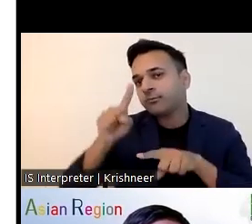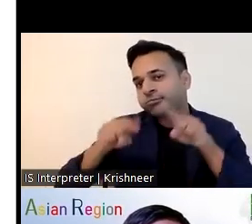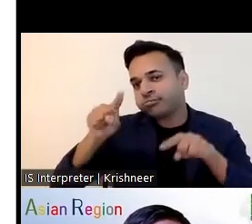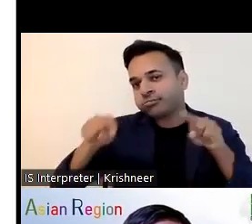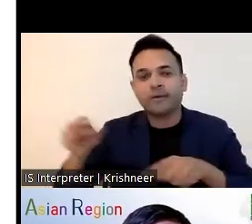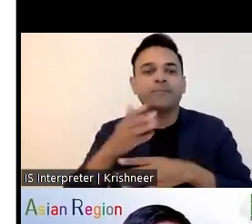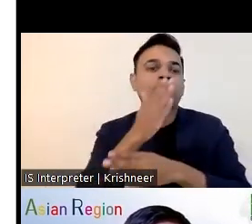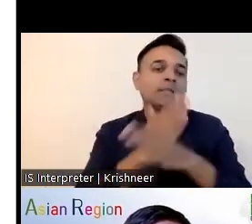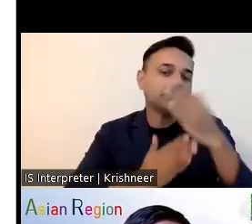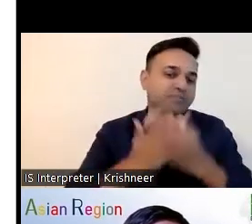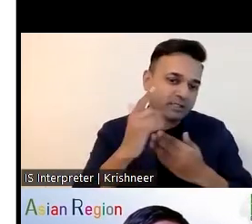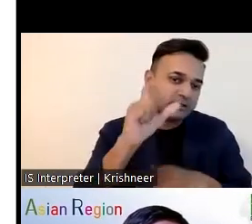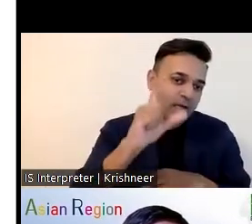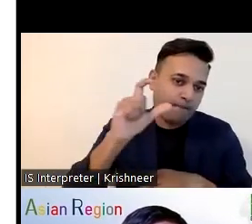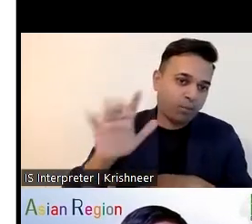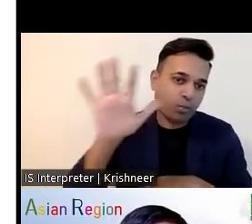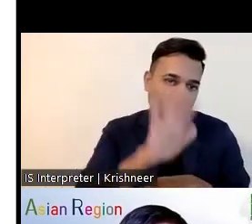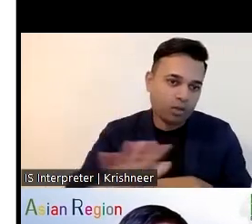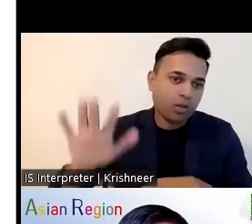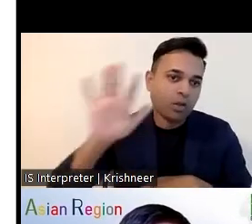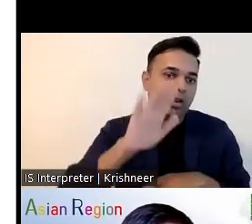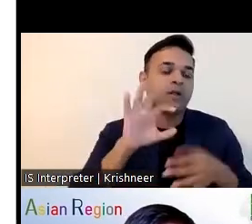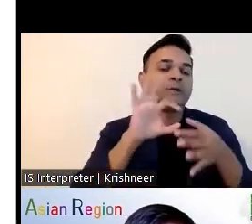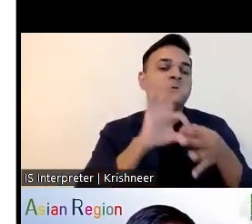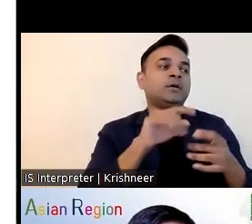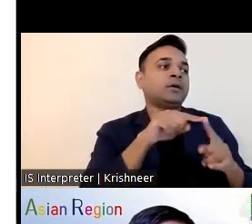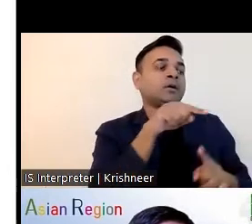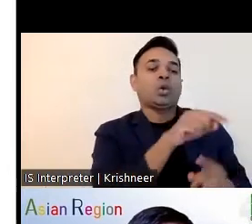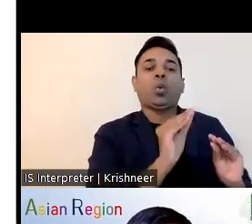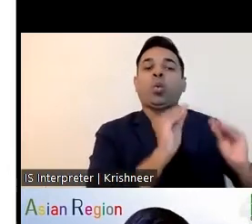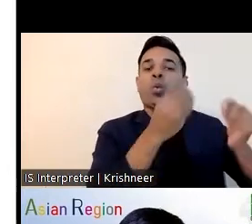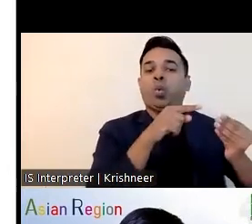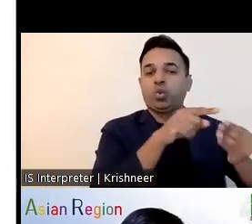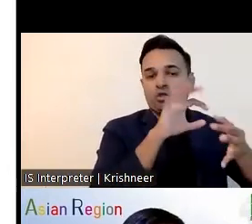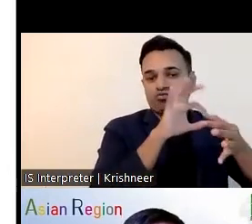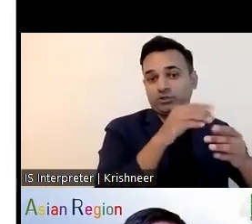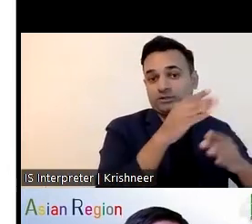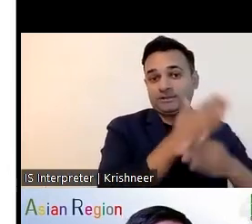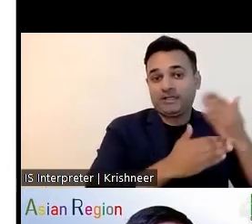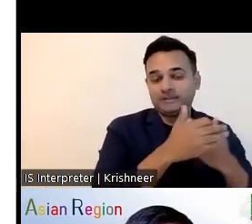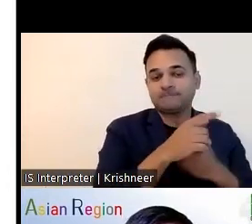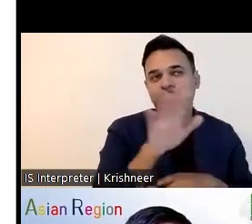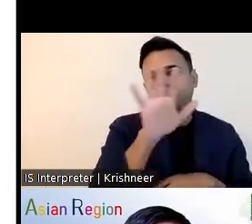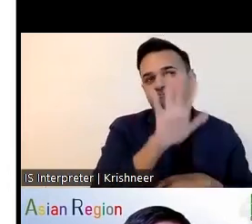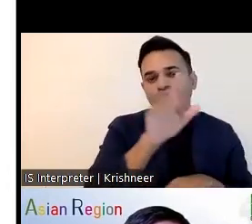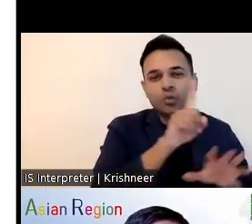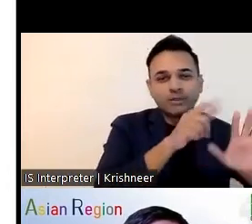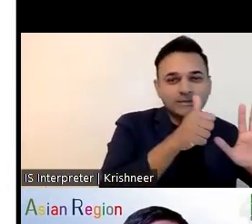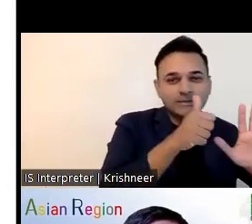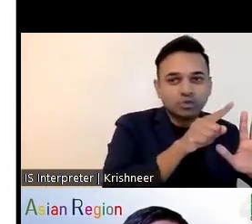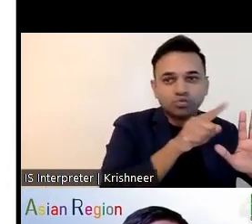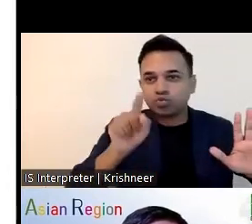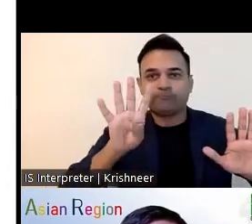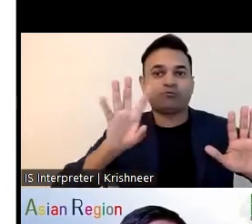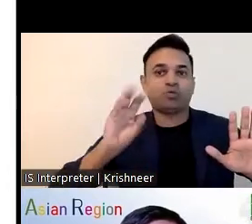that accounts around 163 000 people have some forms of disability and various research and studies